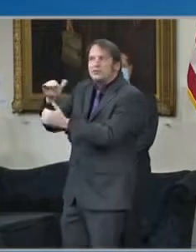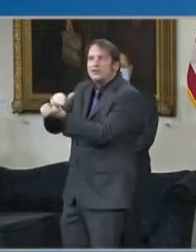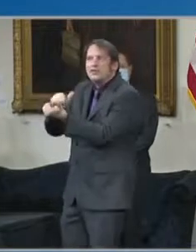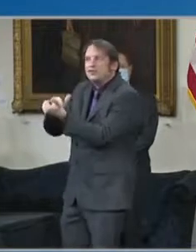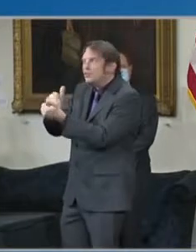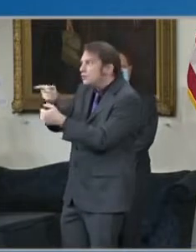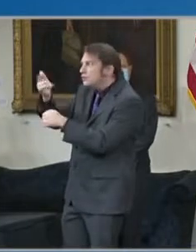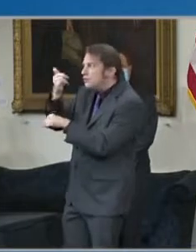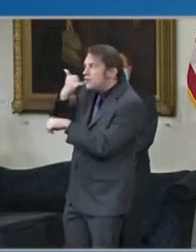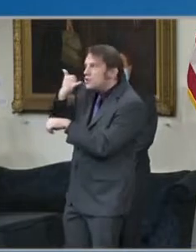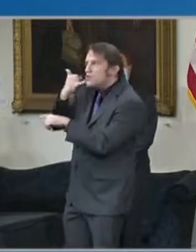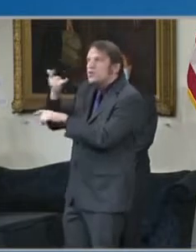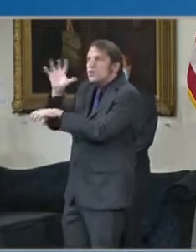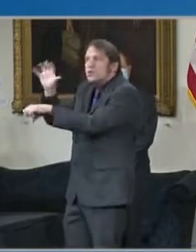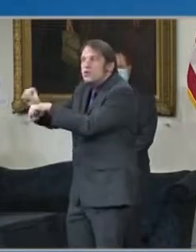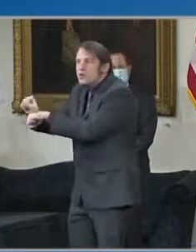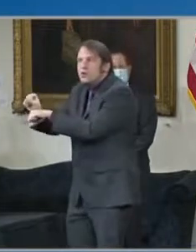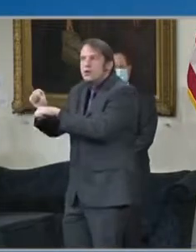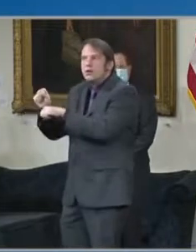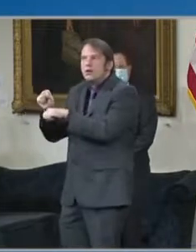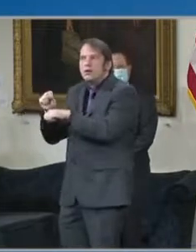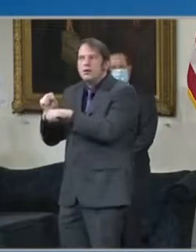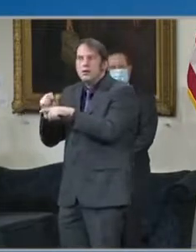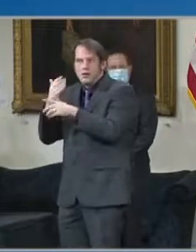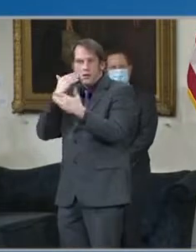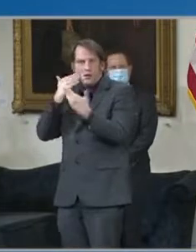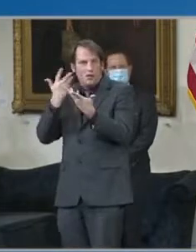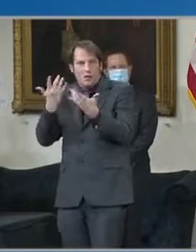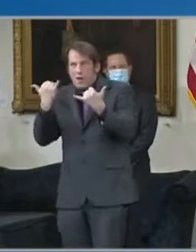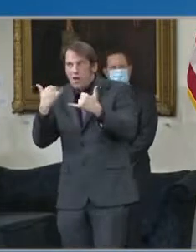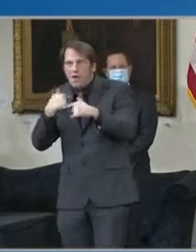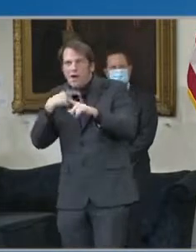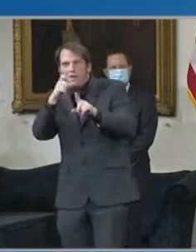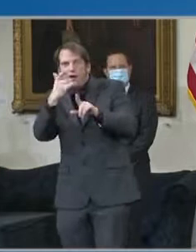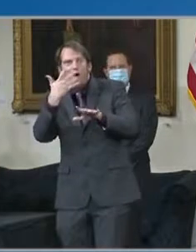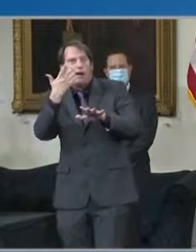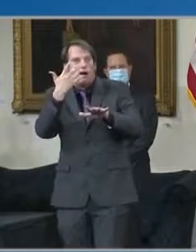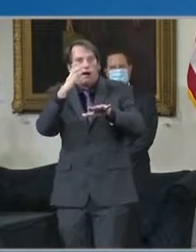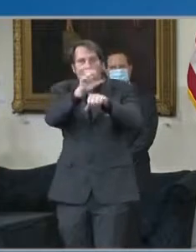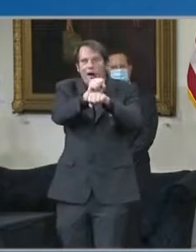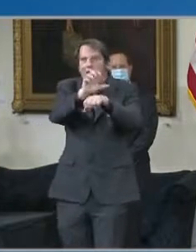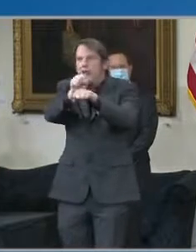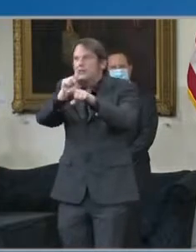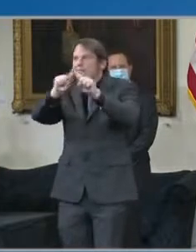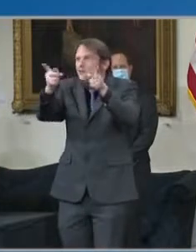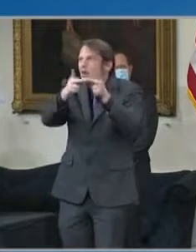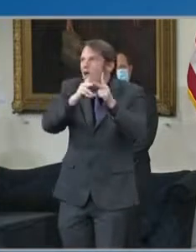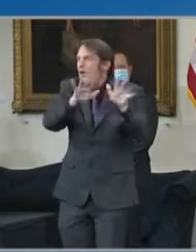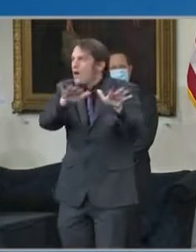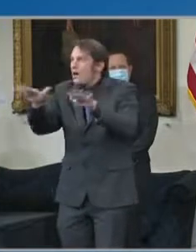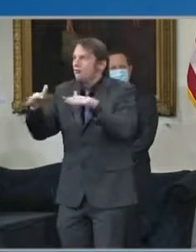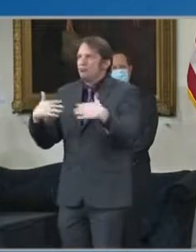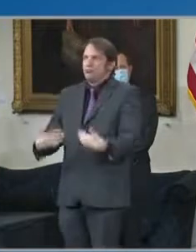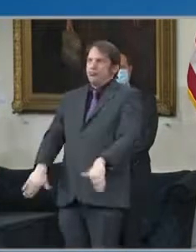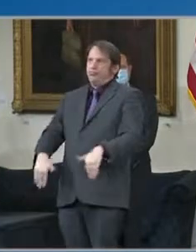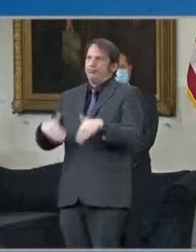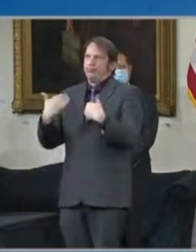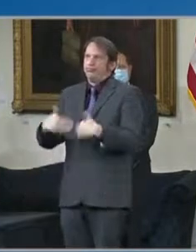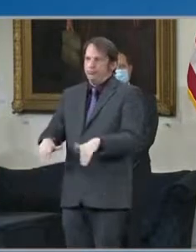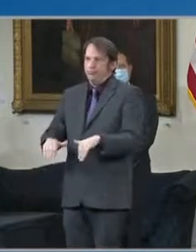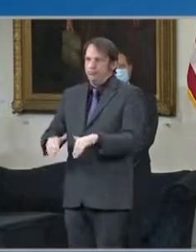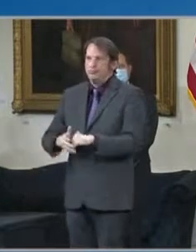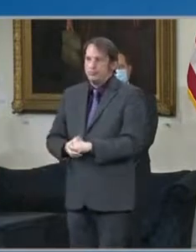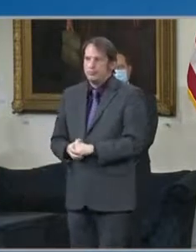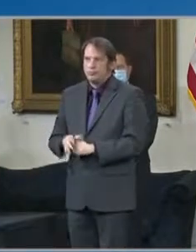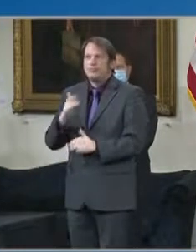These providers have trusted long-standing relationships with their patients, which are critical to helping us